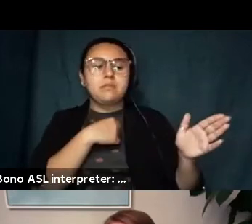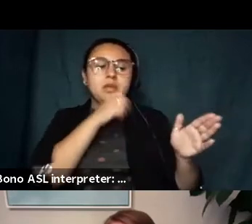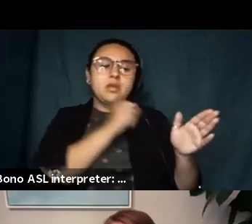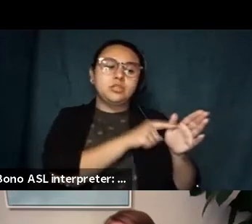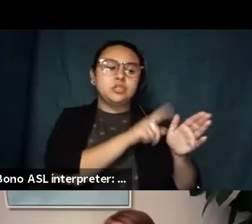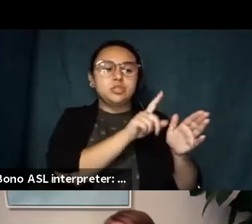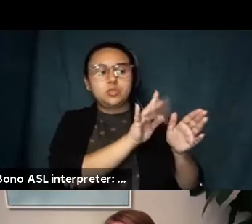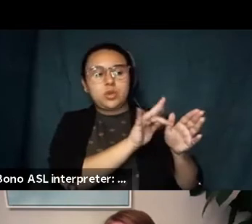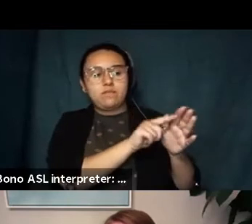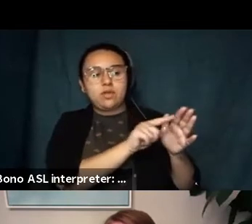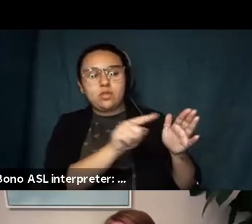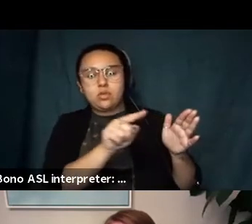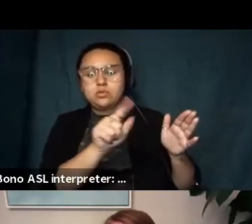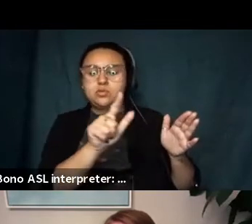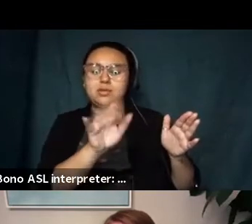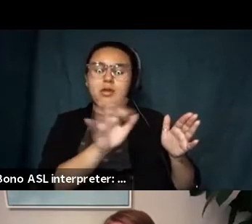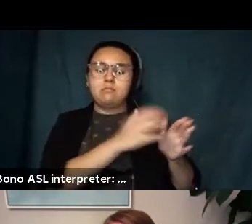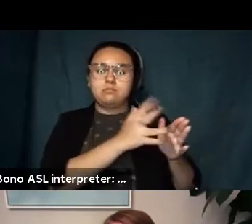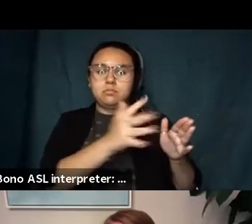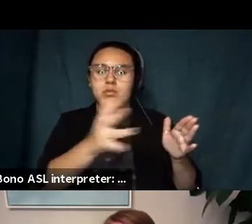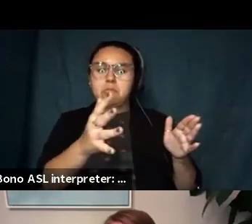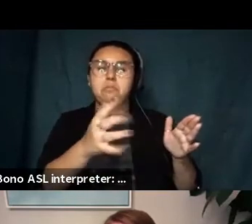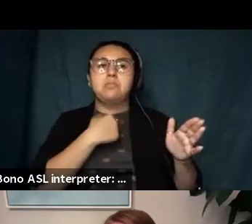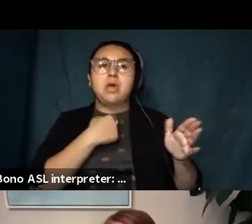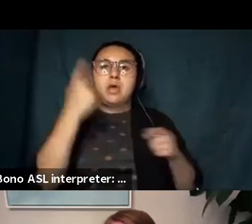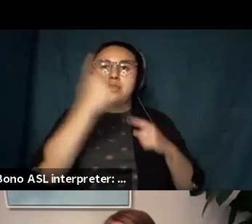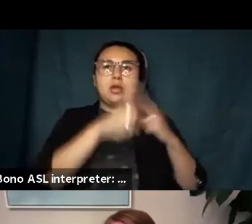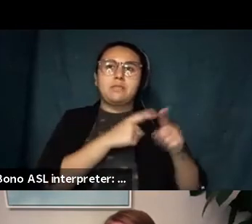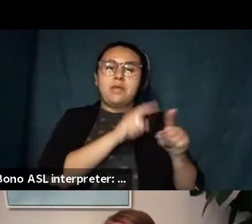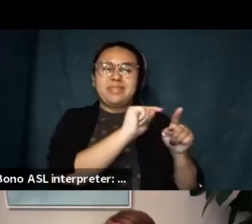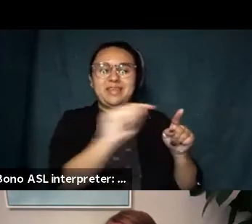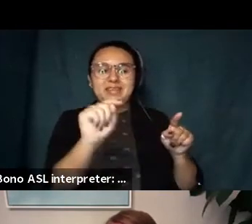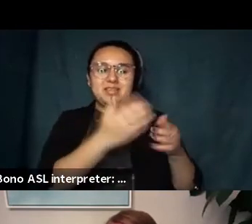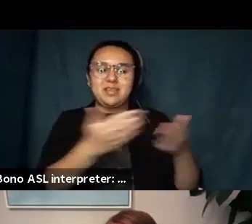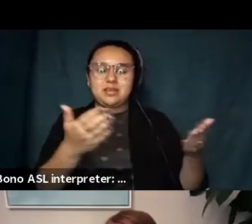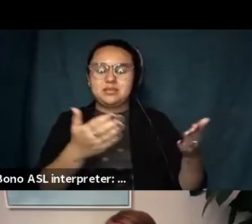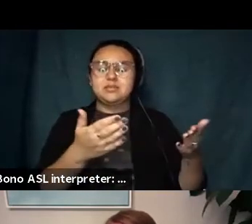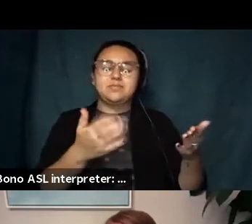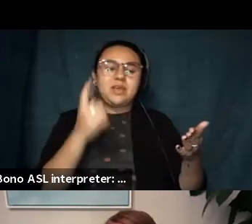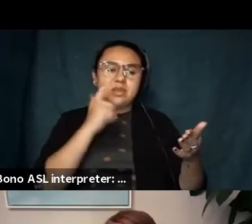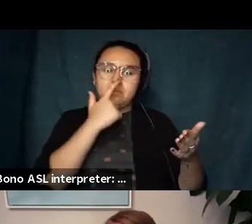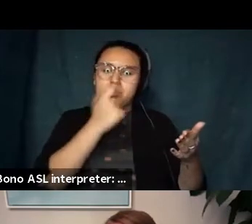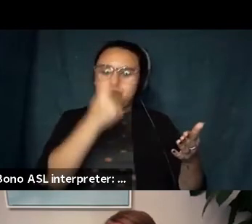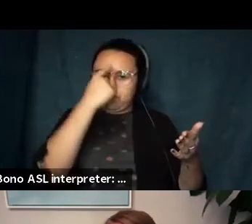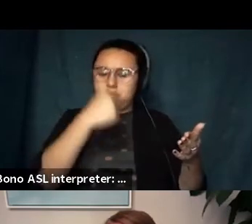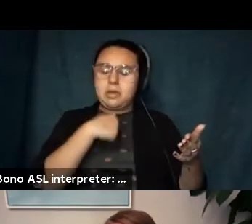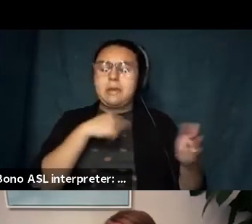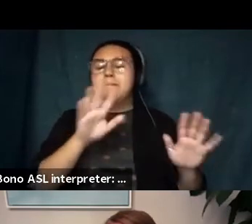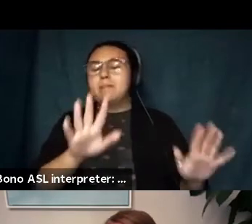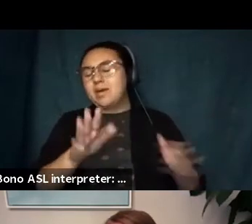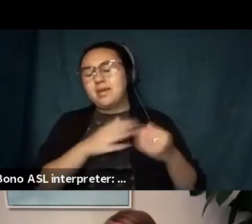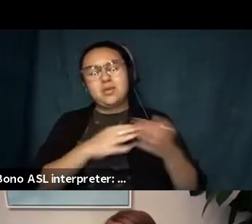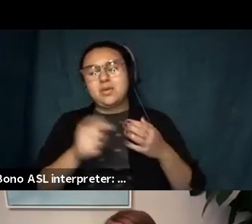25 to like 29 thought about this and so um i do think for me anyway i need a little bit of like